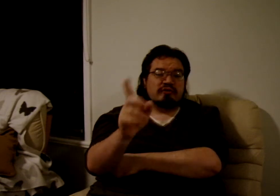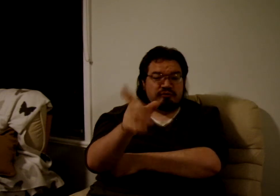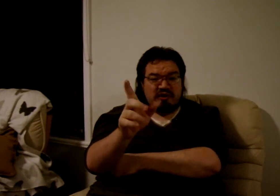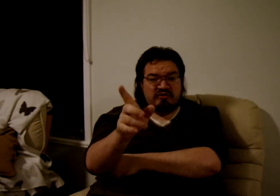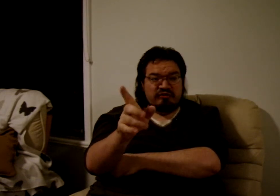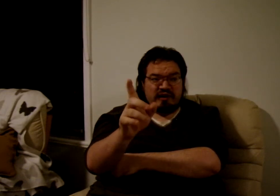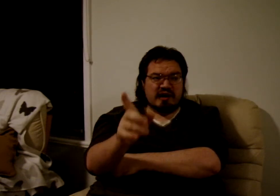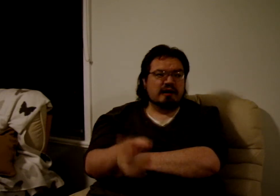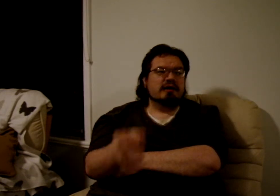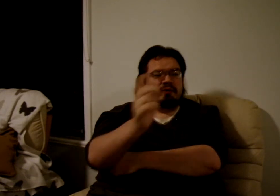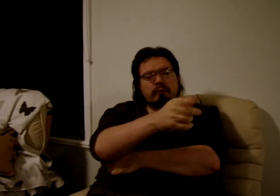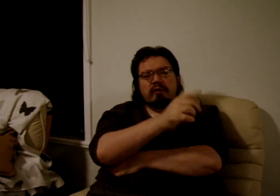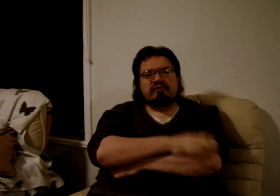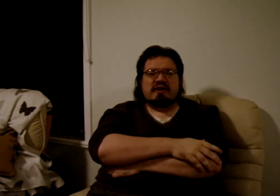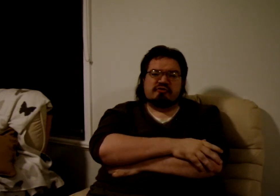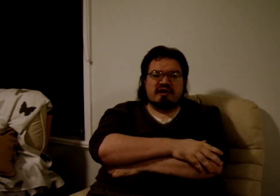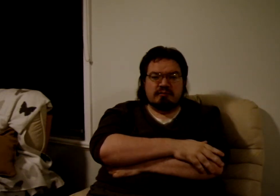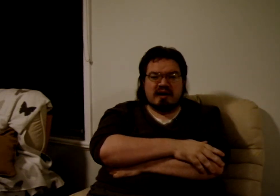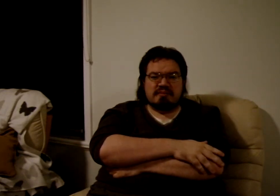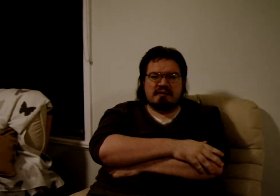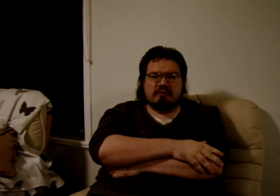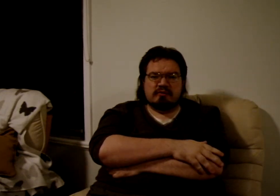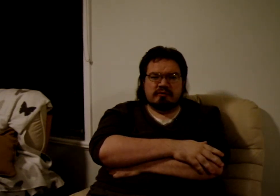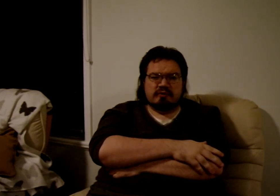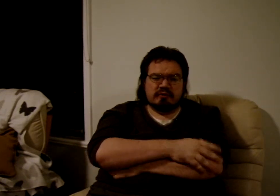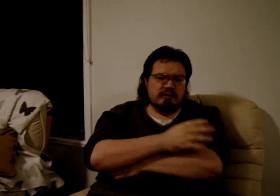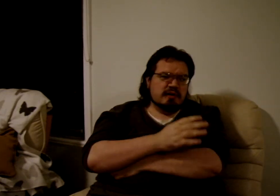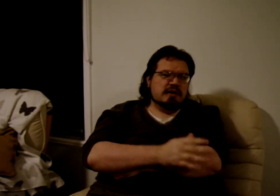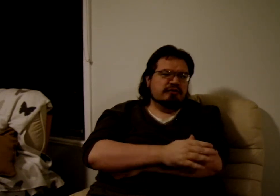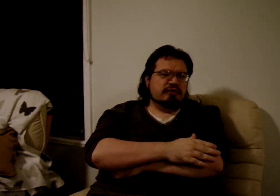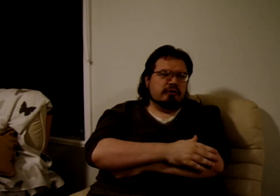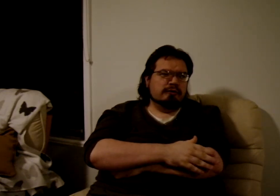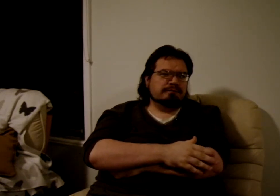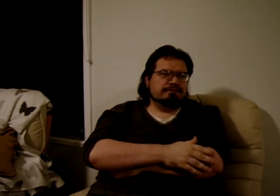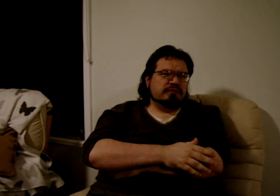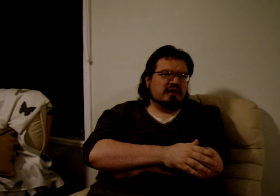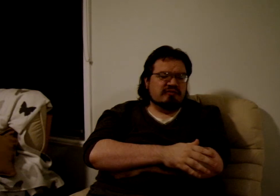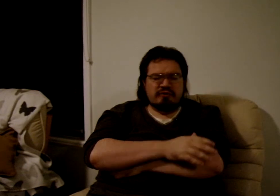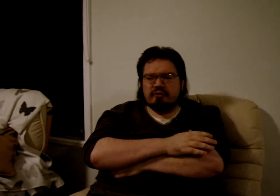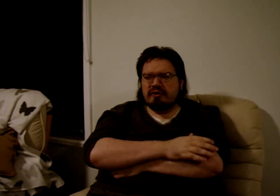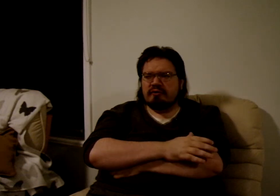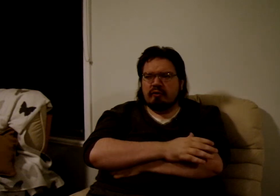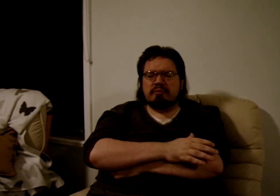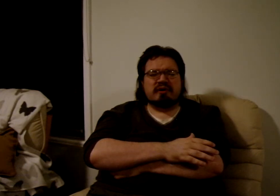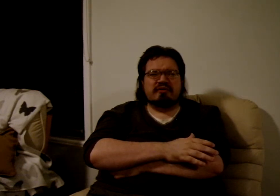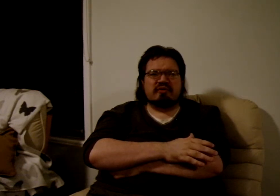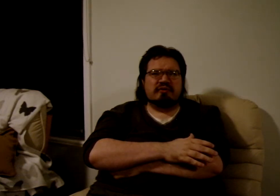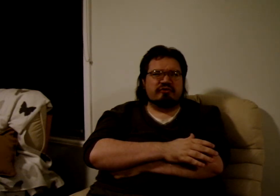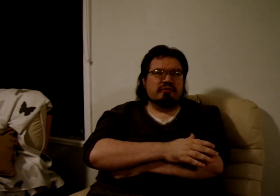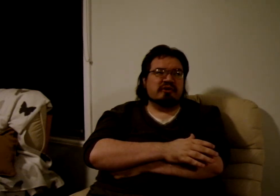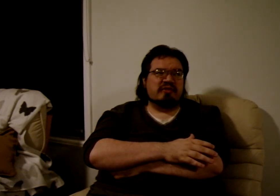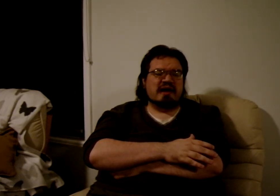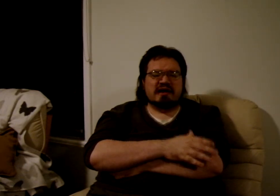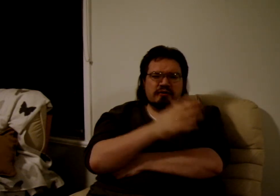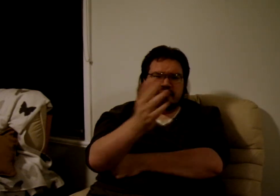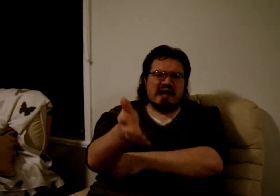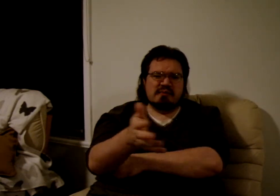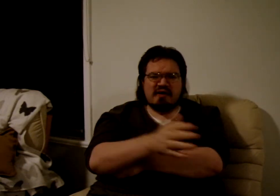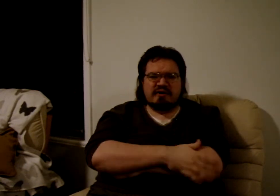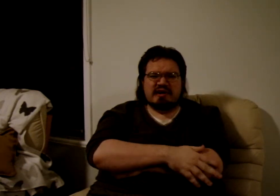species they are, the worse they're treated by people. So, if you could incorporate something similar to that in your game every day,